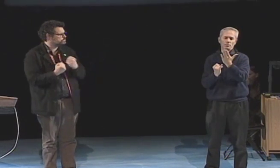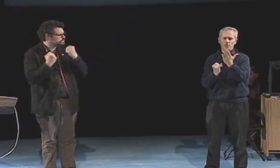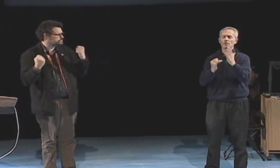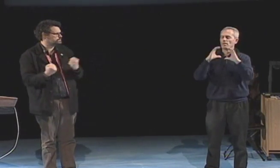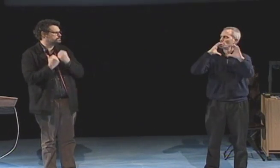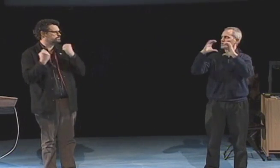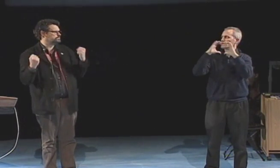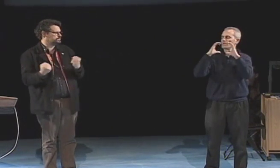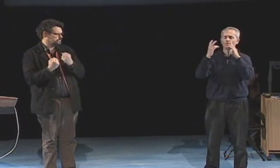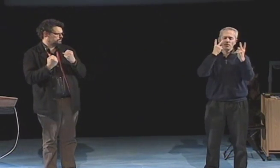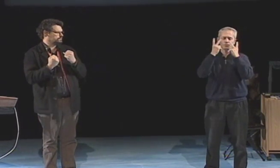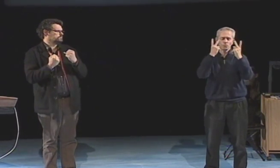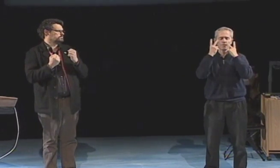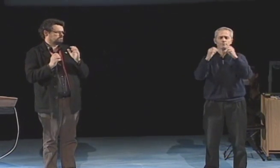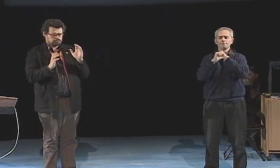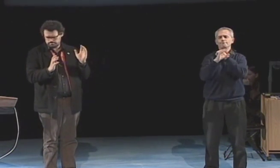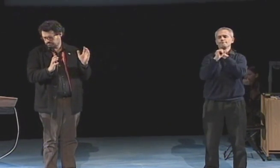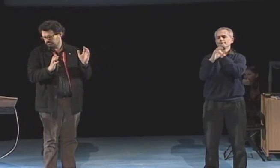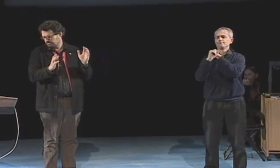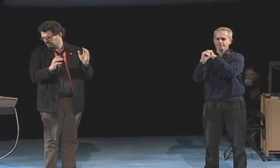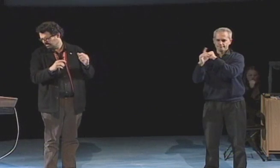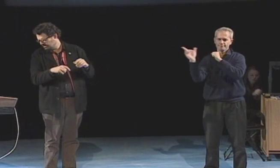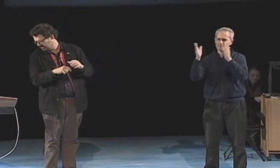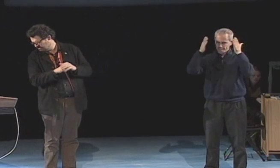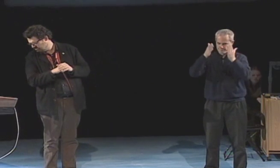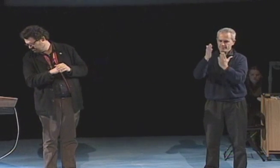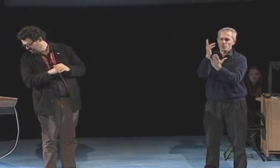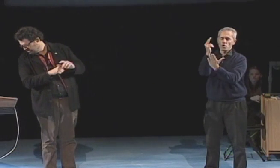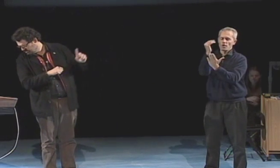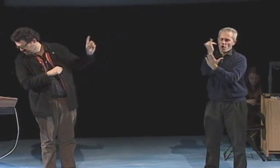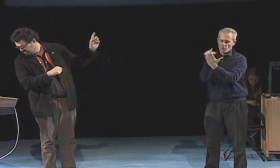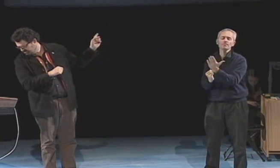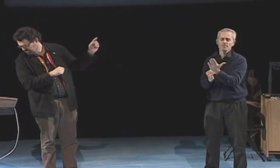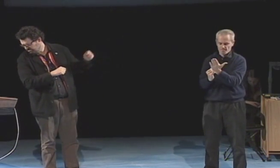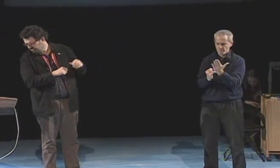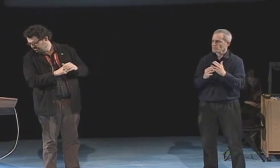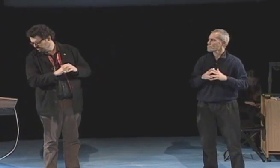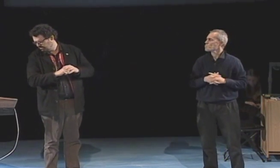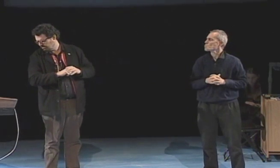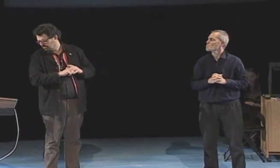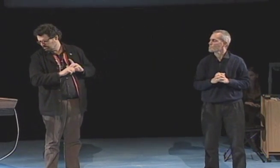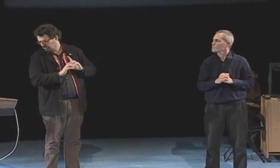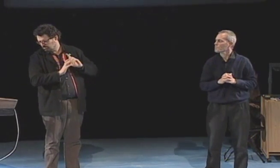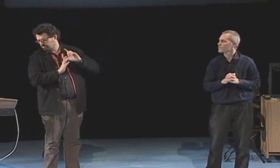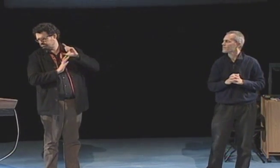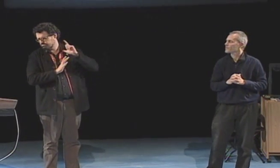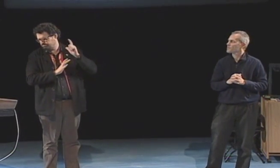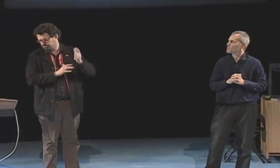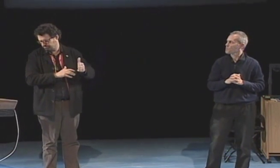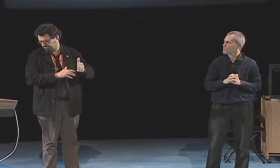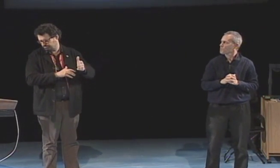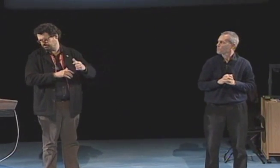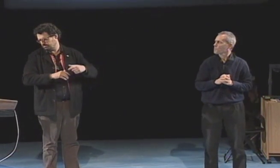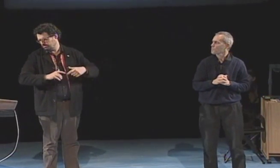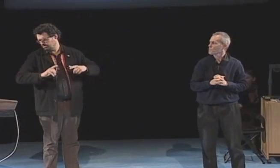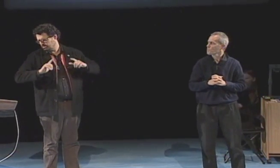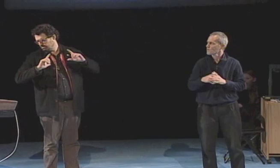changed and became involved in the visual communications and art fields in the school where I was attending.